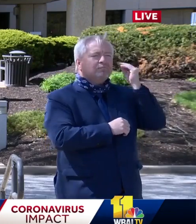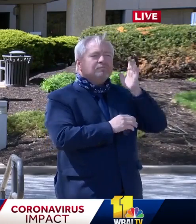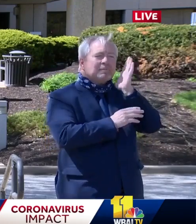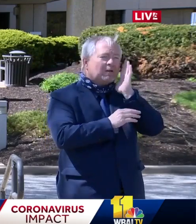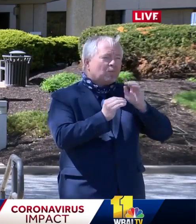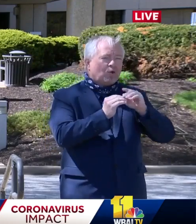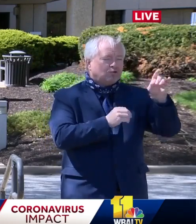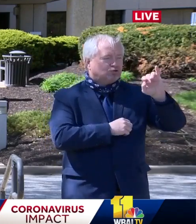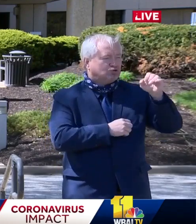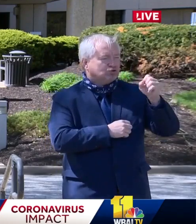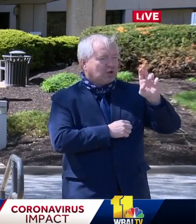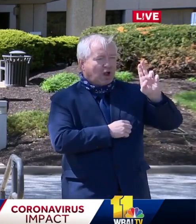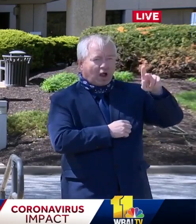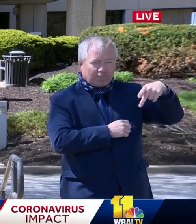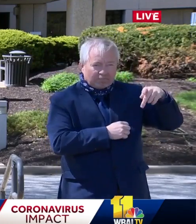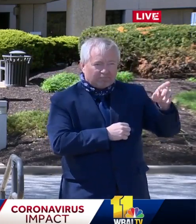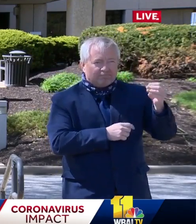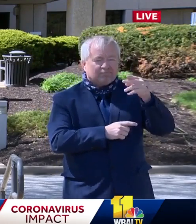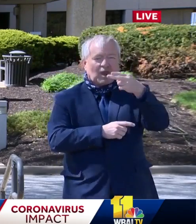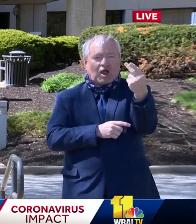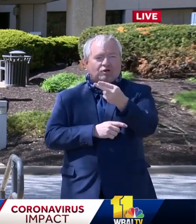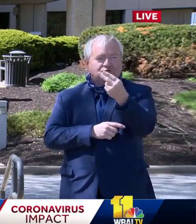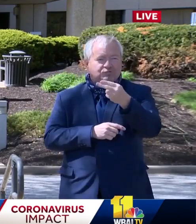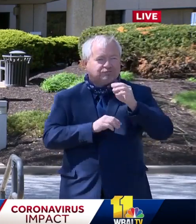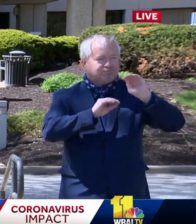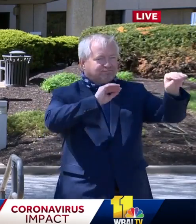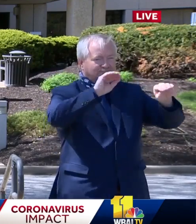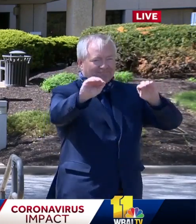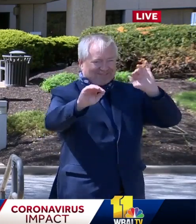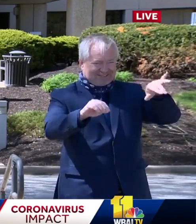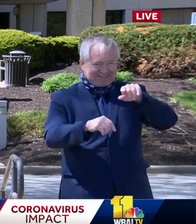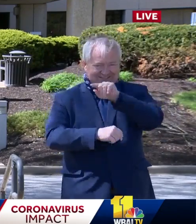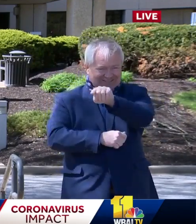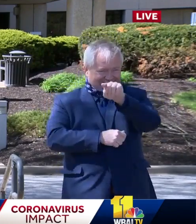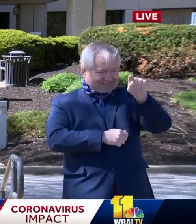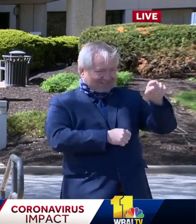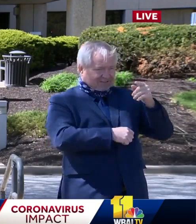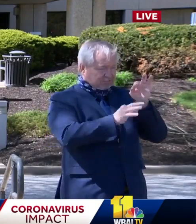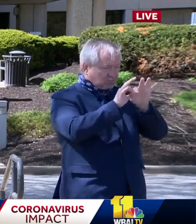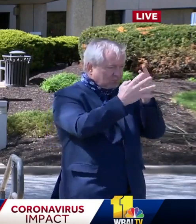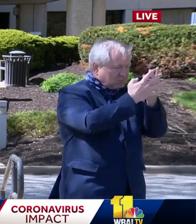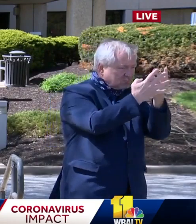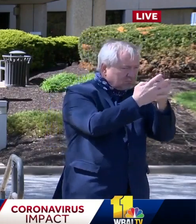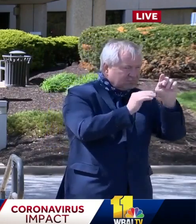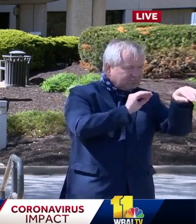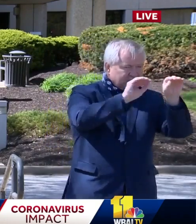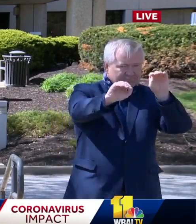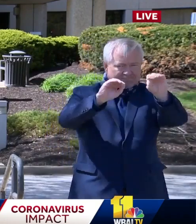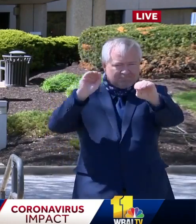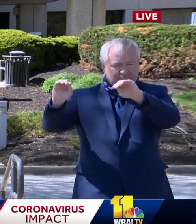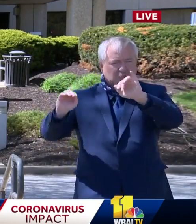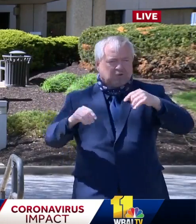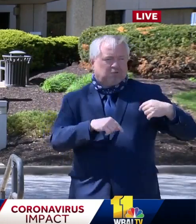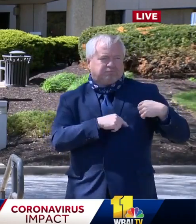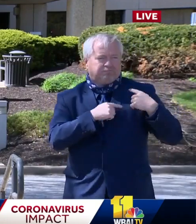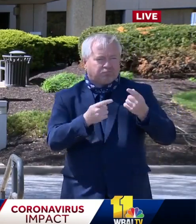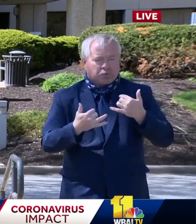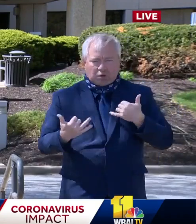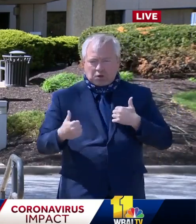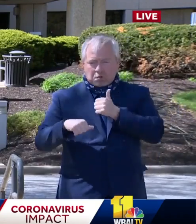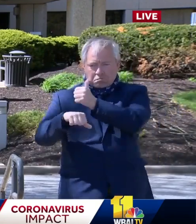needs of corrections and detention centers. We're now on track to not only